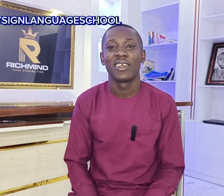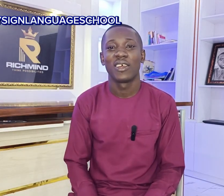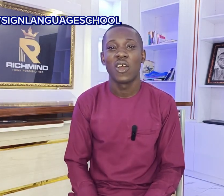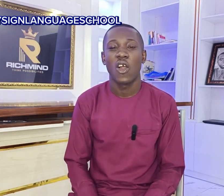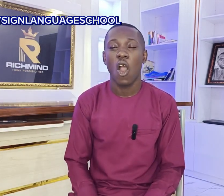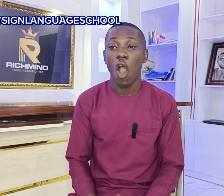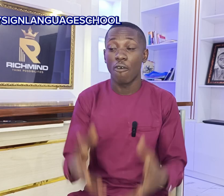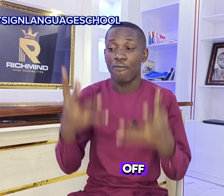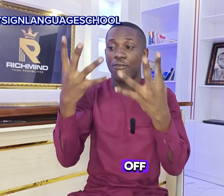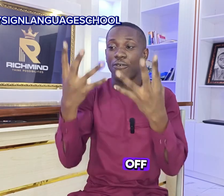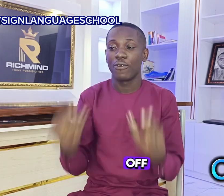off